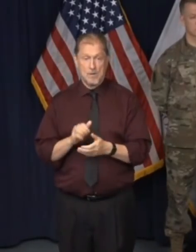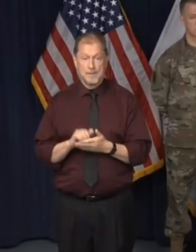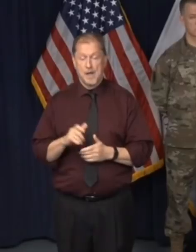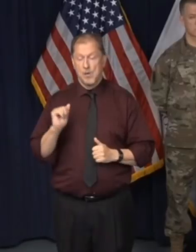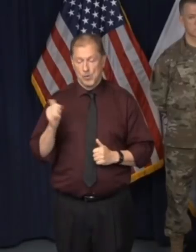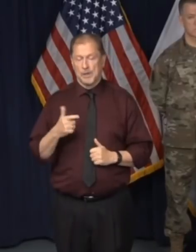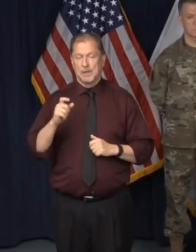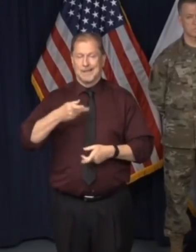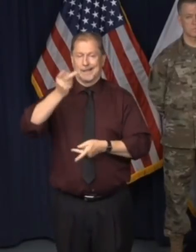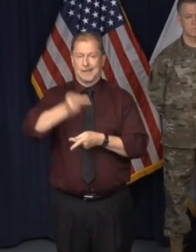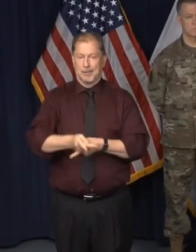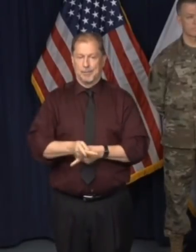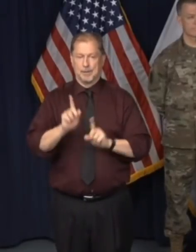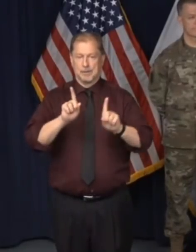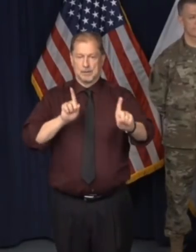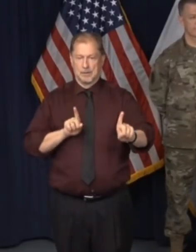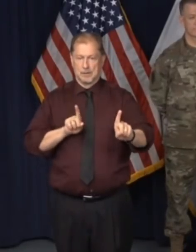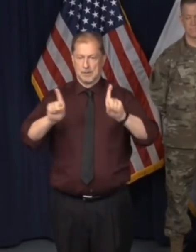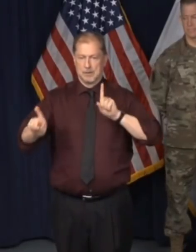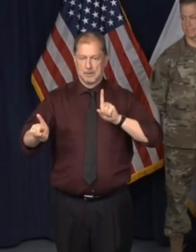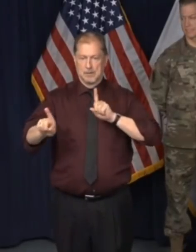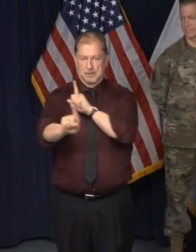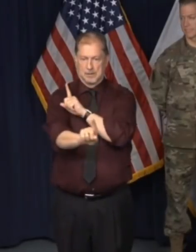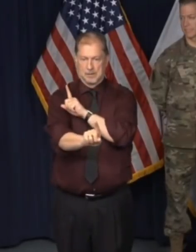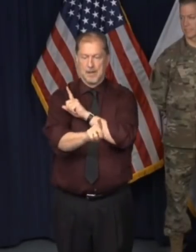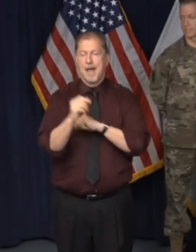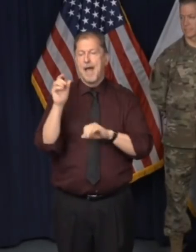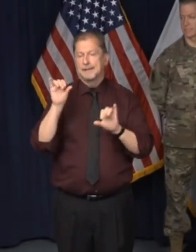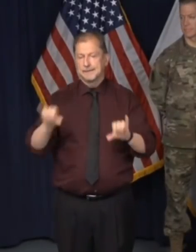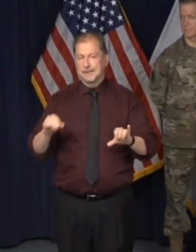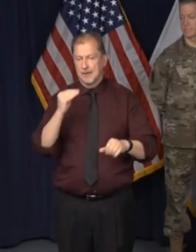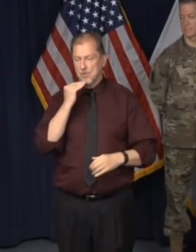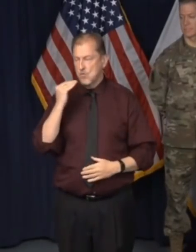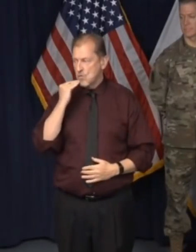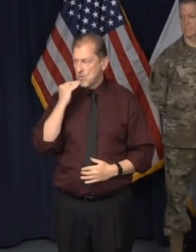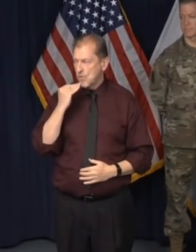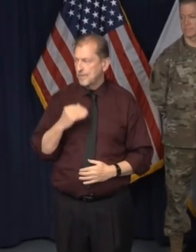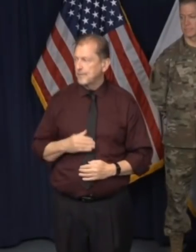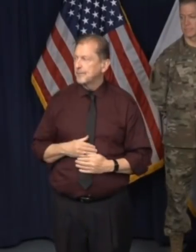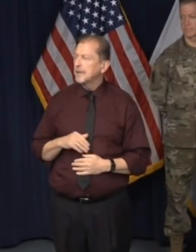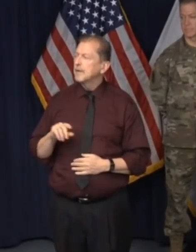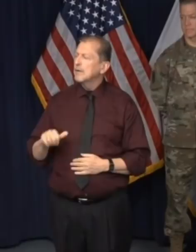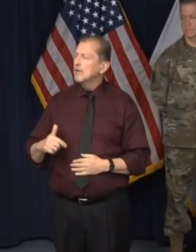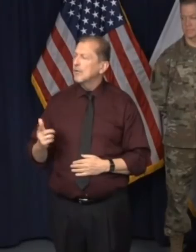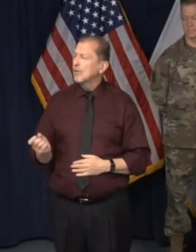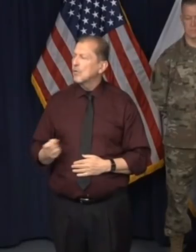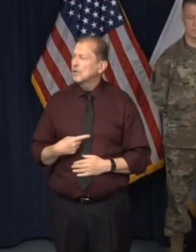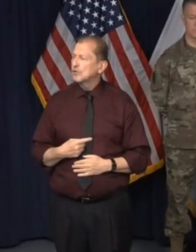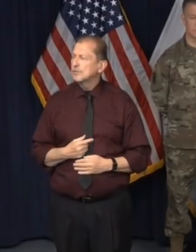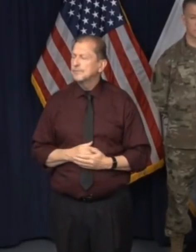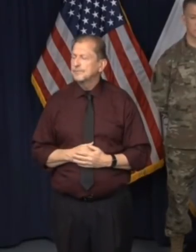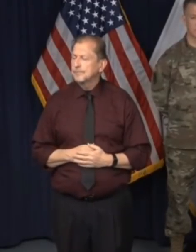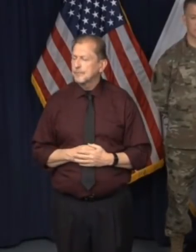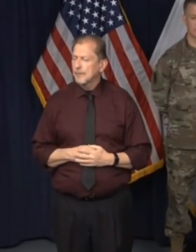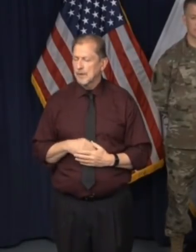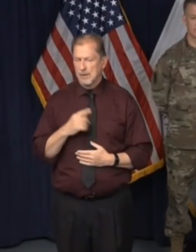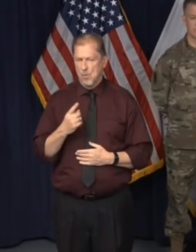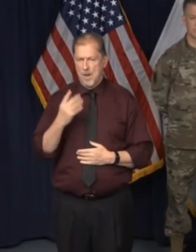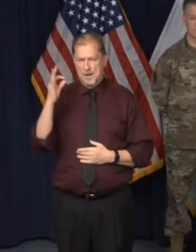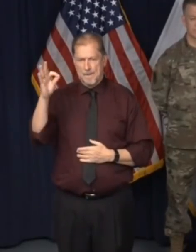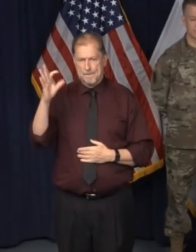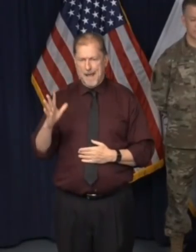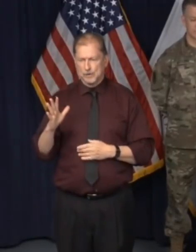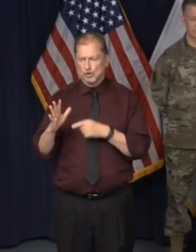social distancing. We need people to stay at home. This is from Bruce Rushton at the Springfield times. A local pastor recently